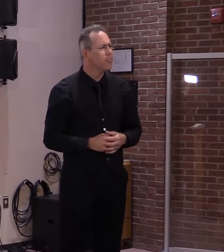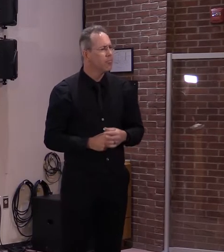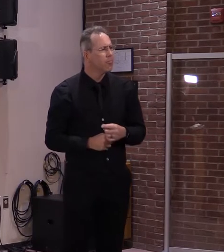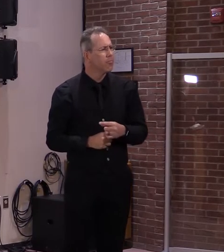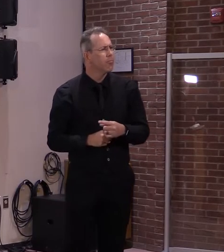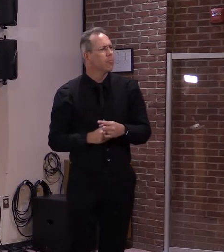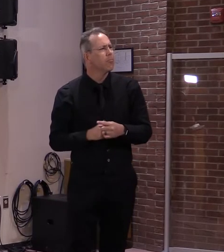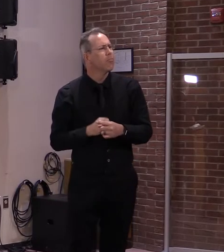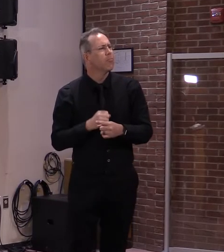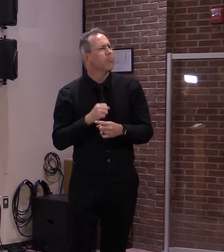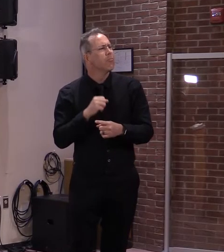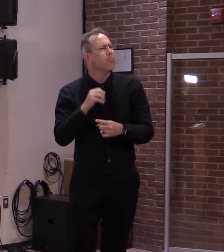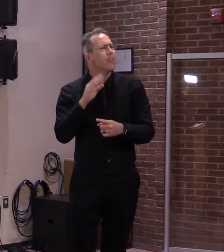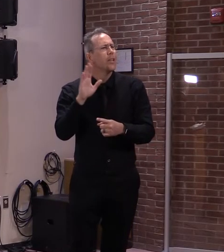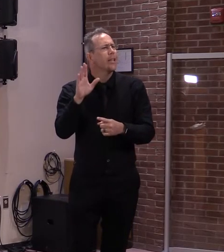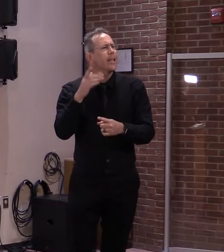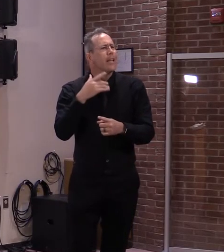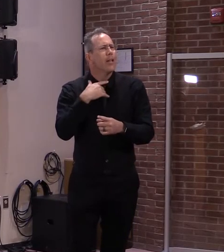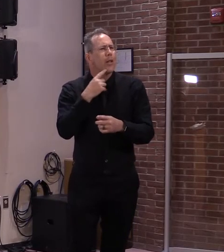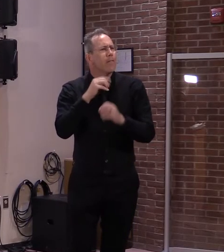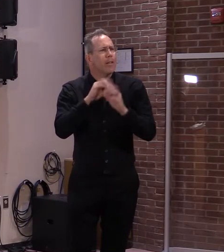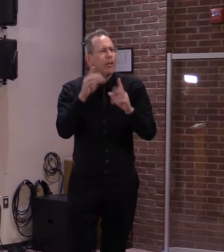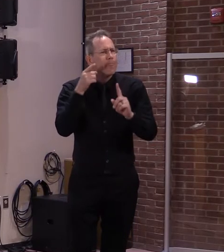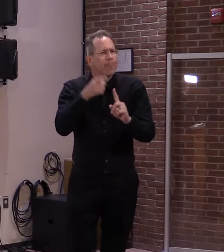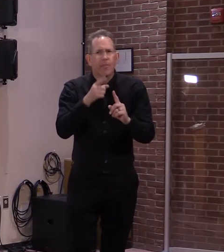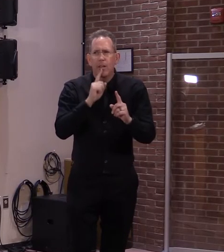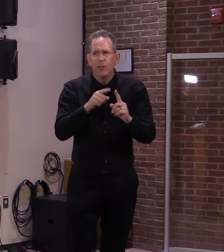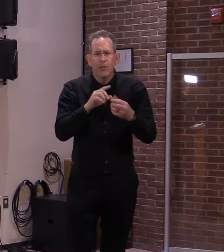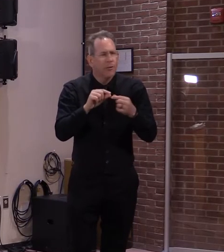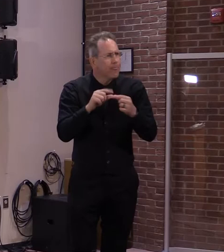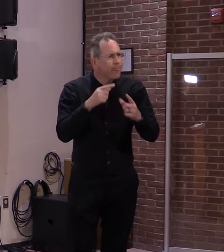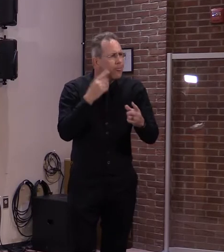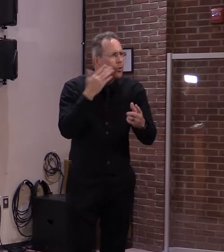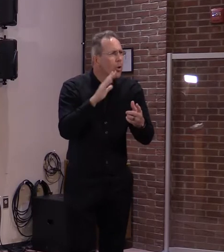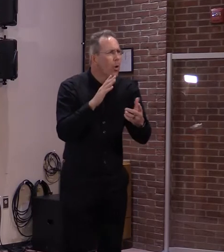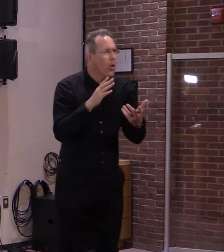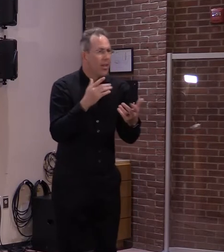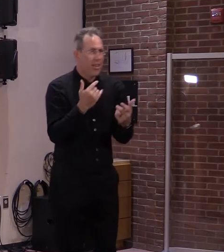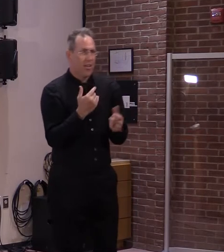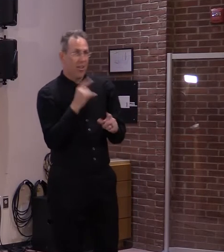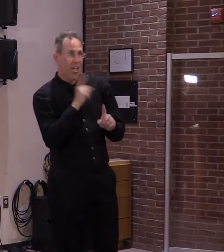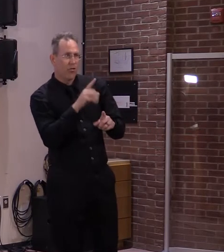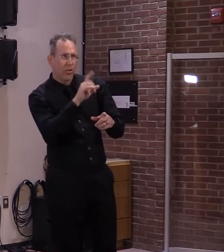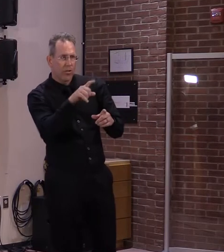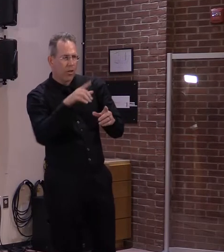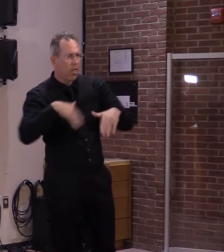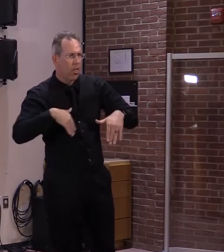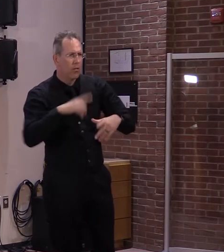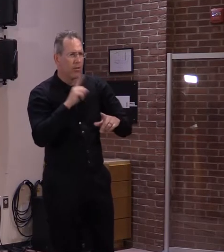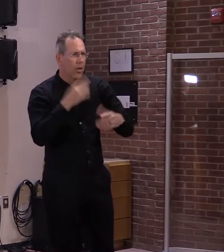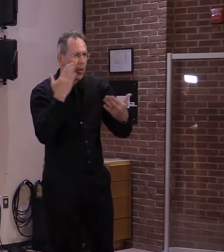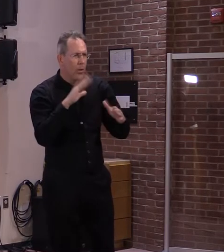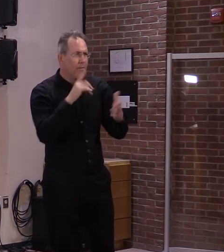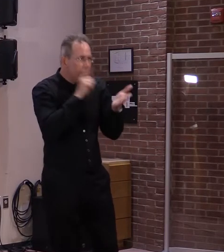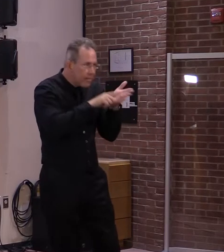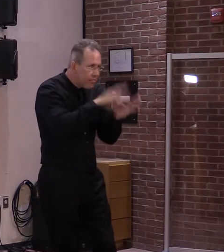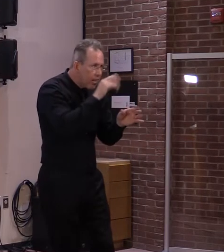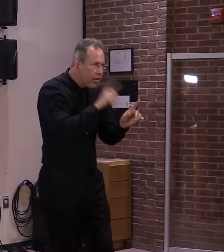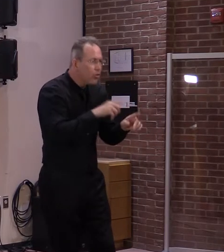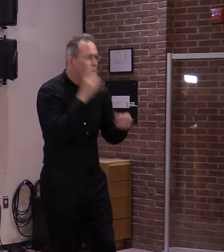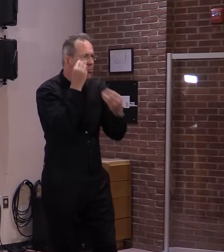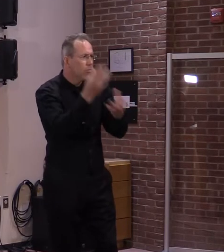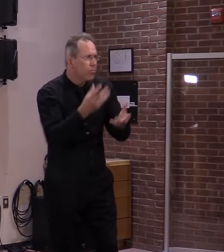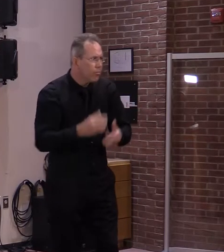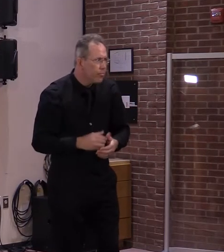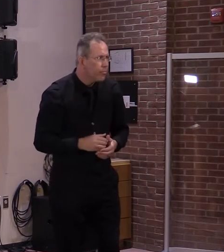all the available jobs that are in the market right now. We have different methods, whether it be through the state's job board